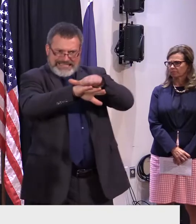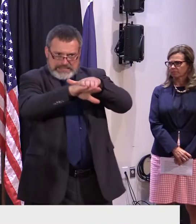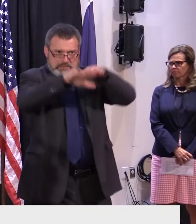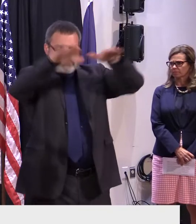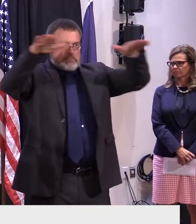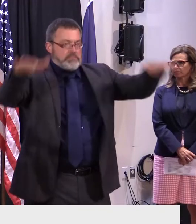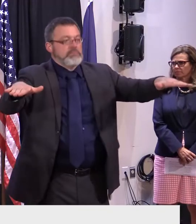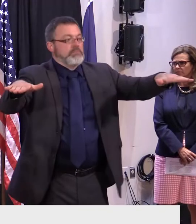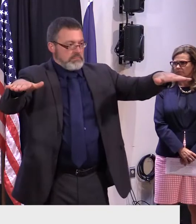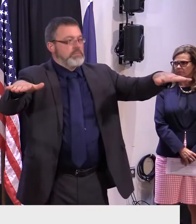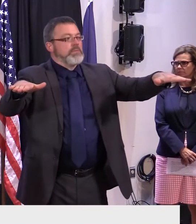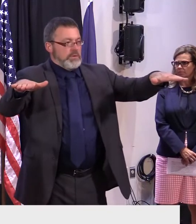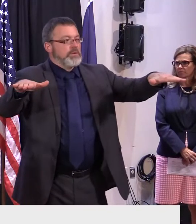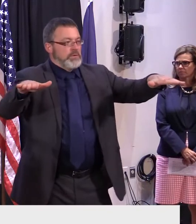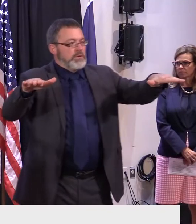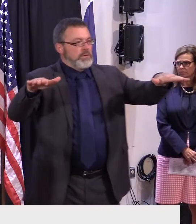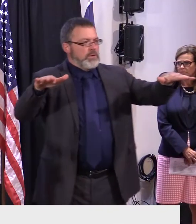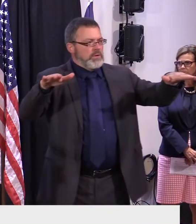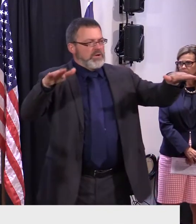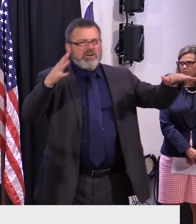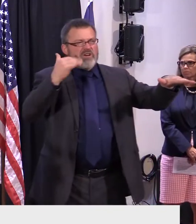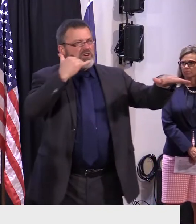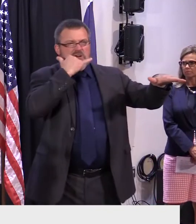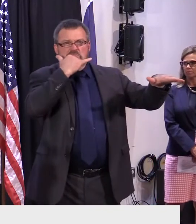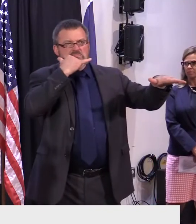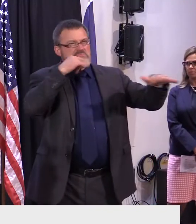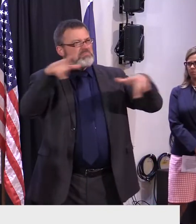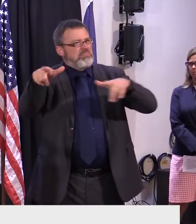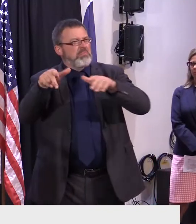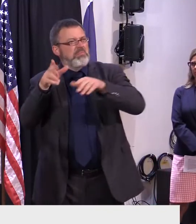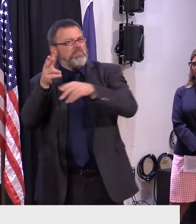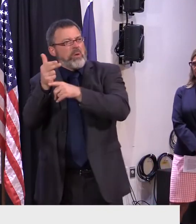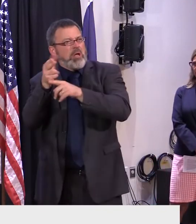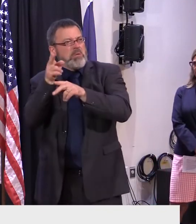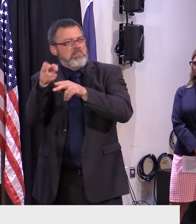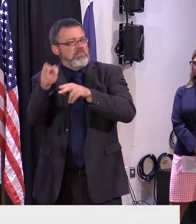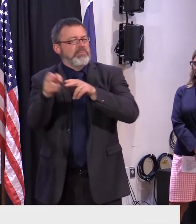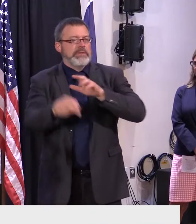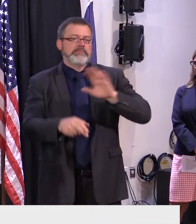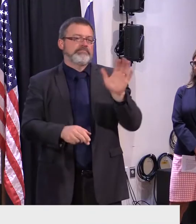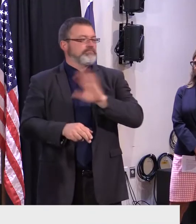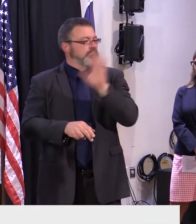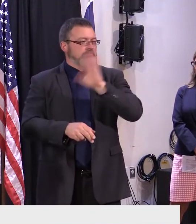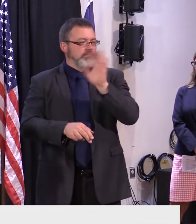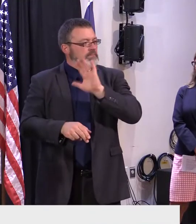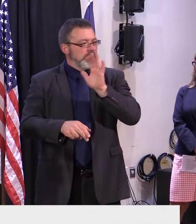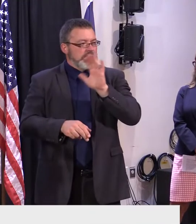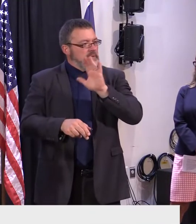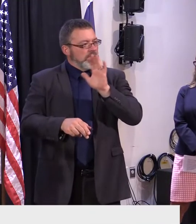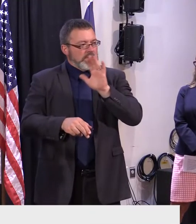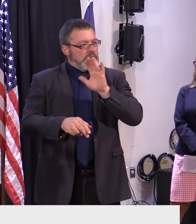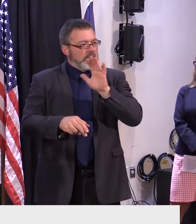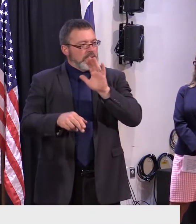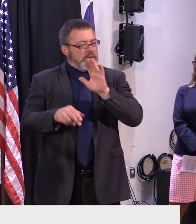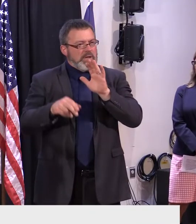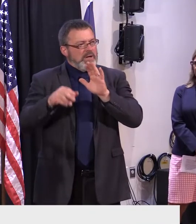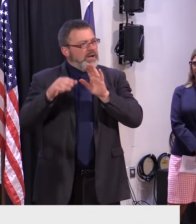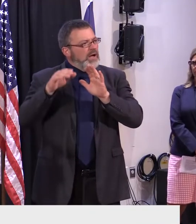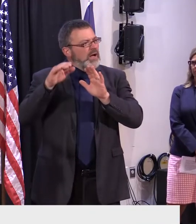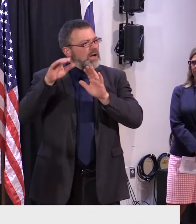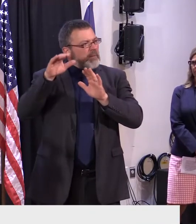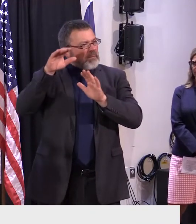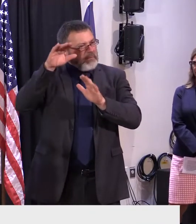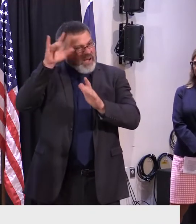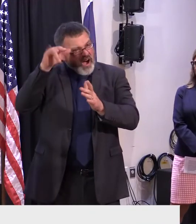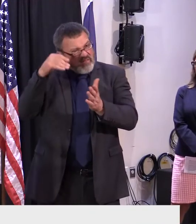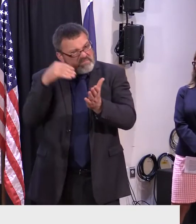people have said, well, why don't you just continue, you know, keep funding it. Well, it's millions and millions of dollars every single month, and we simply just